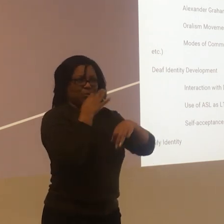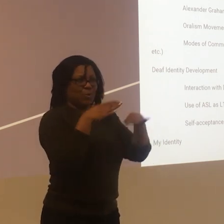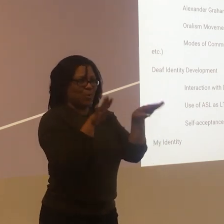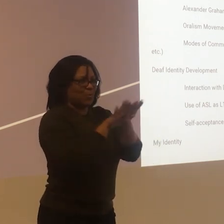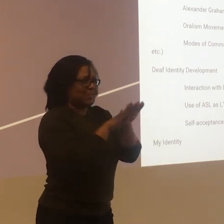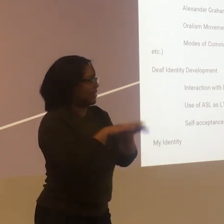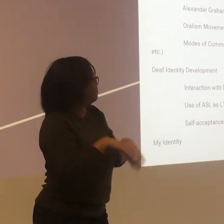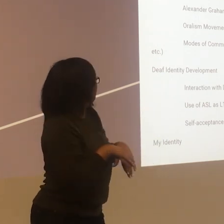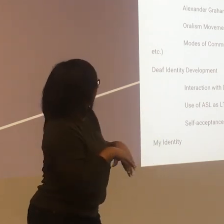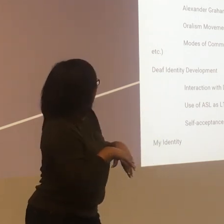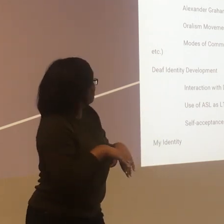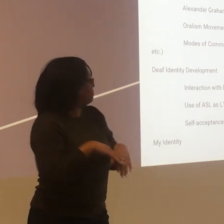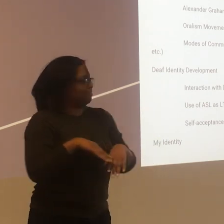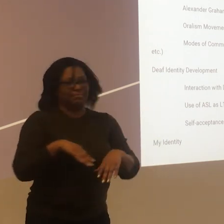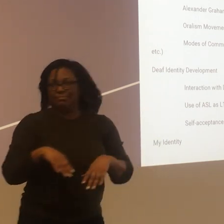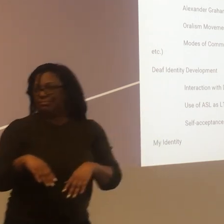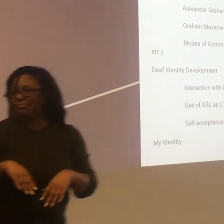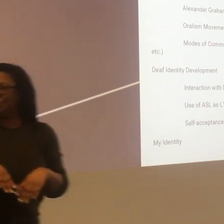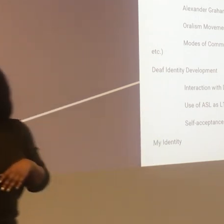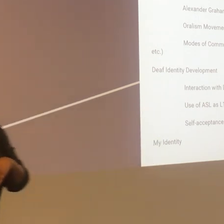I think we're at time now.